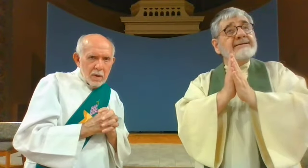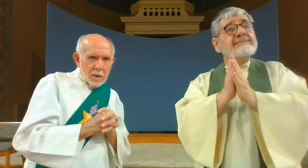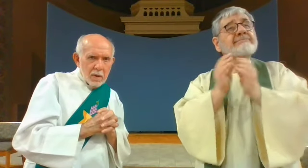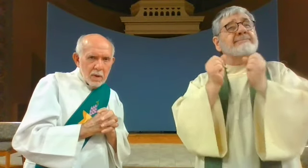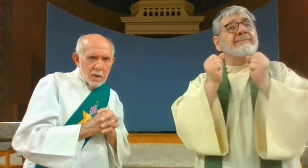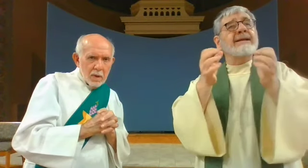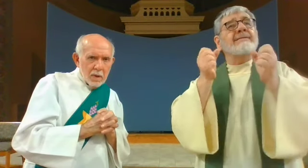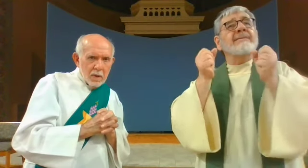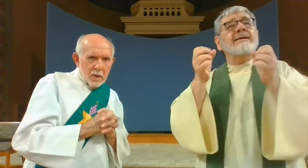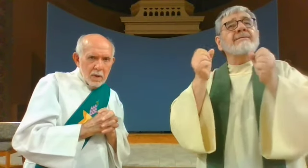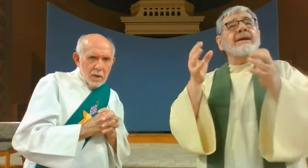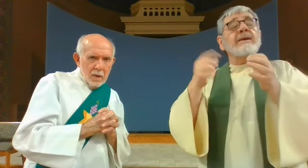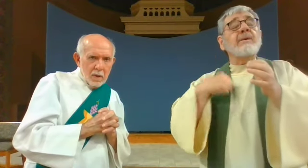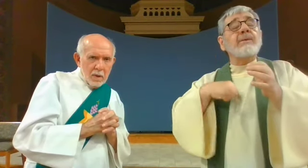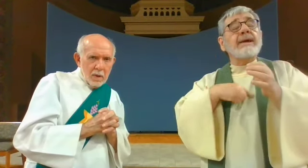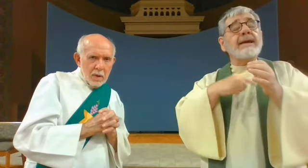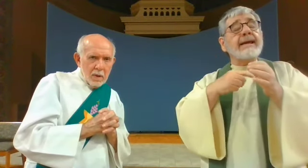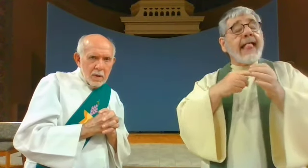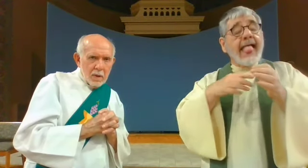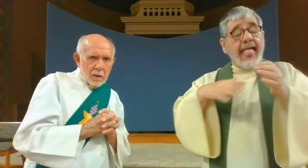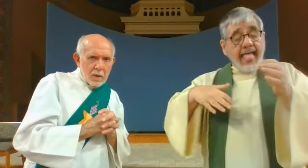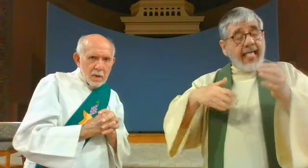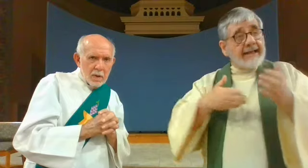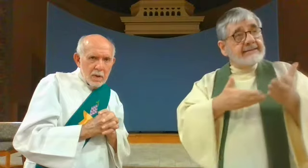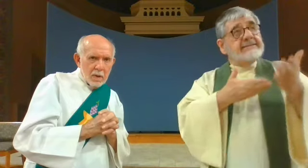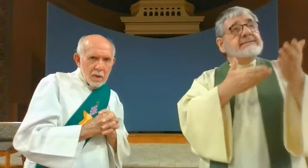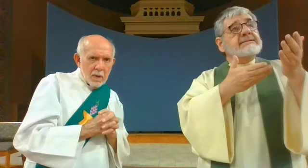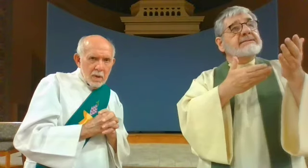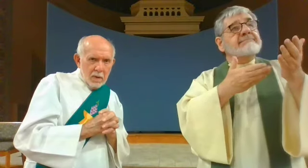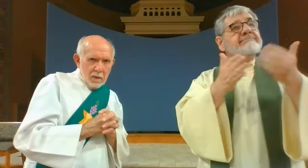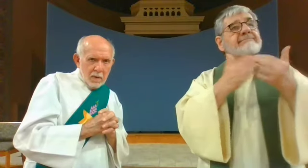for our prayers of which we have many